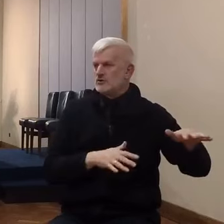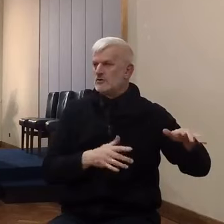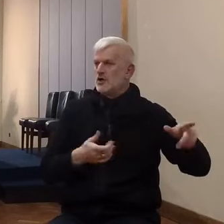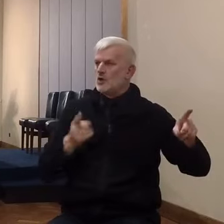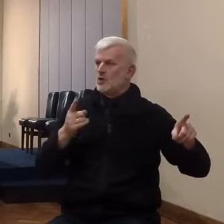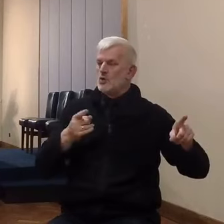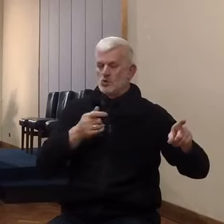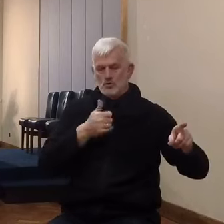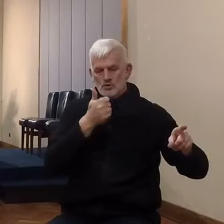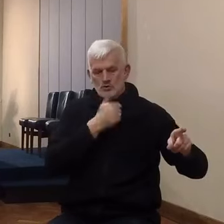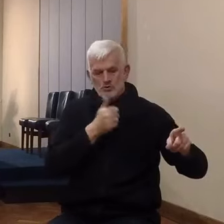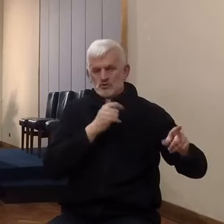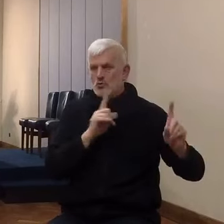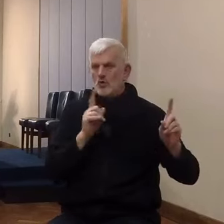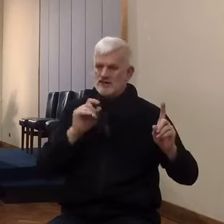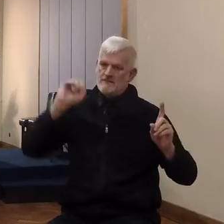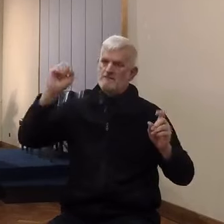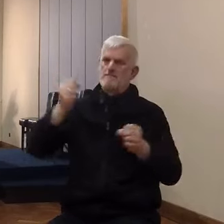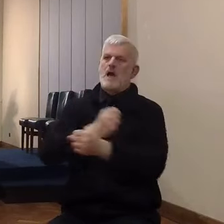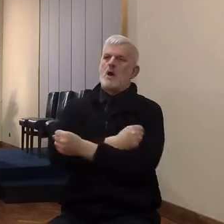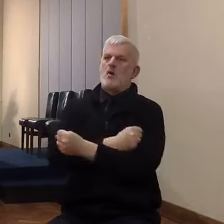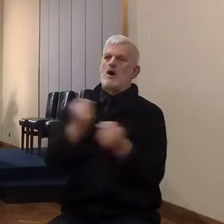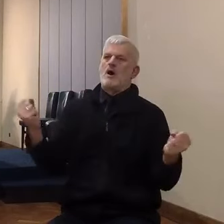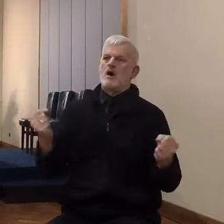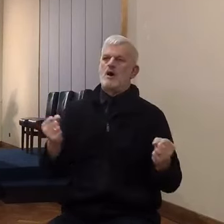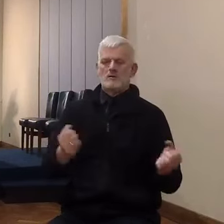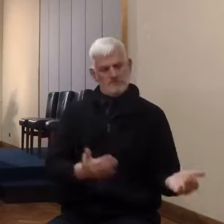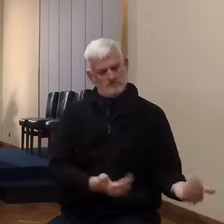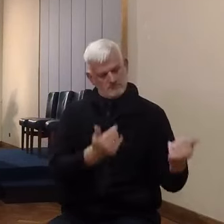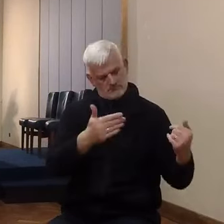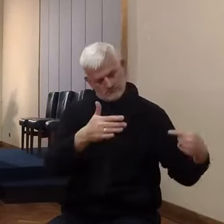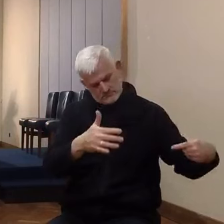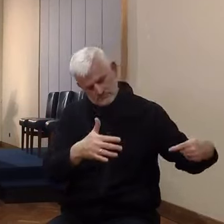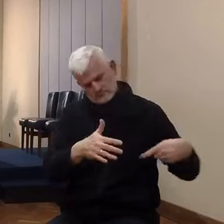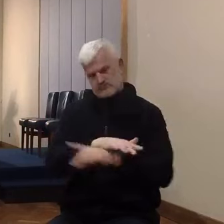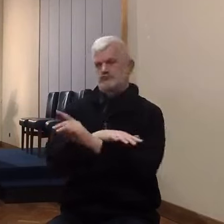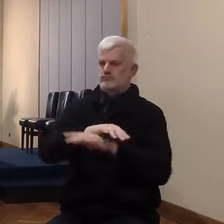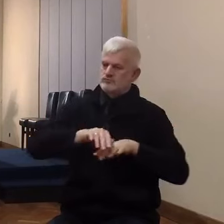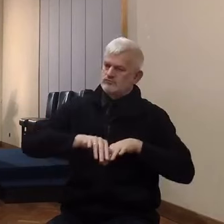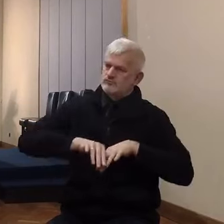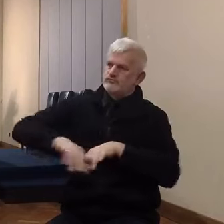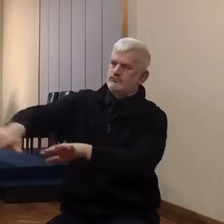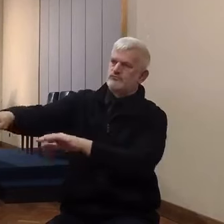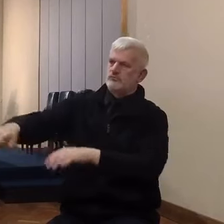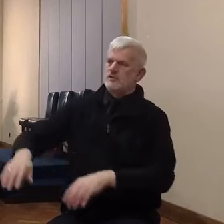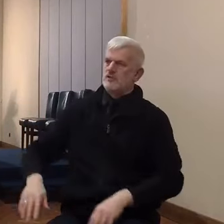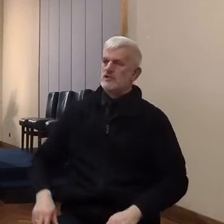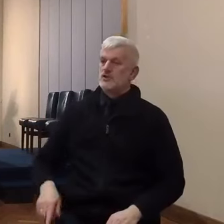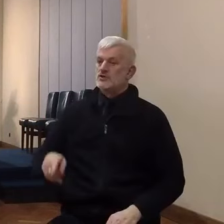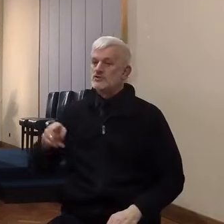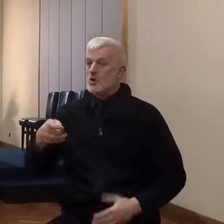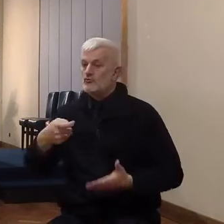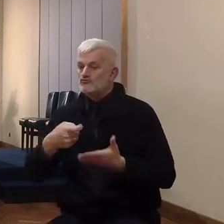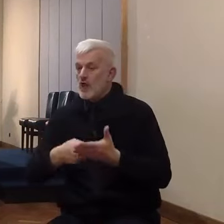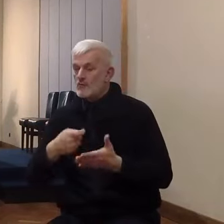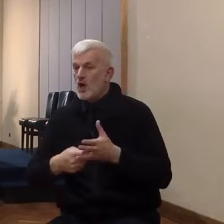details, they'd heard the miracle of the Red Sea. And that was forty years before,